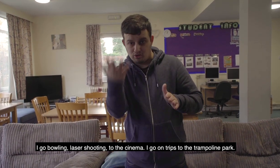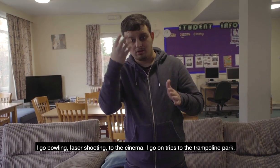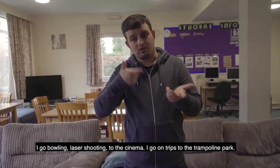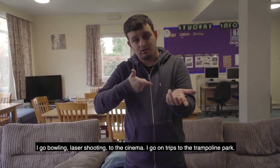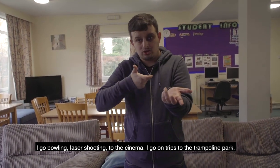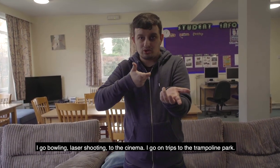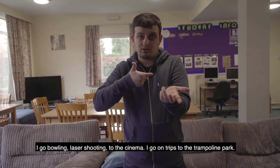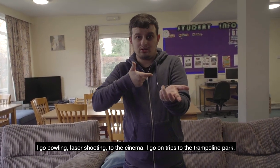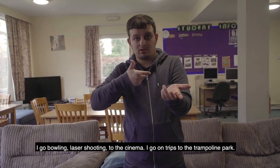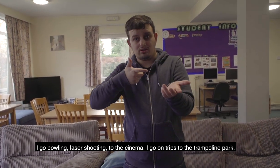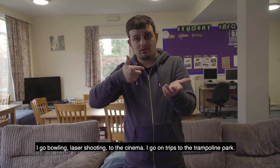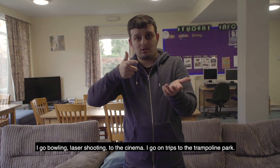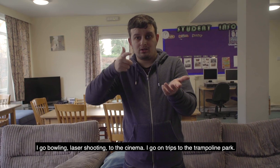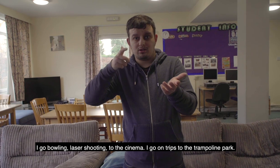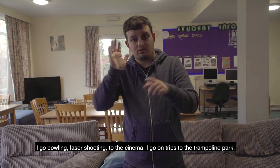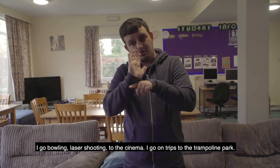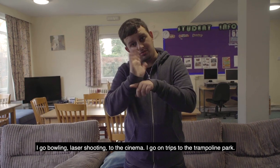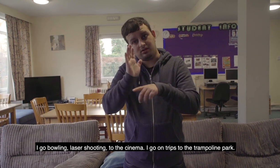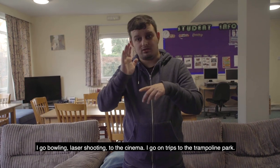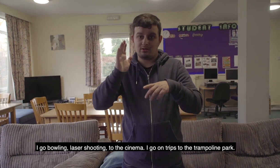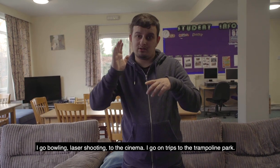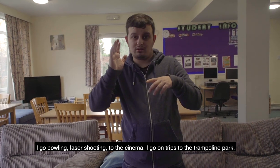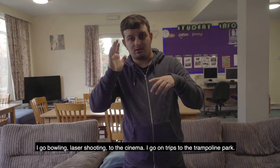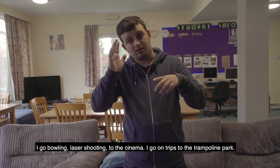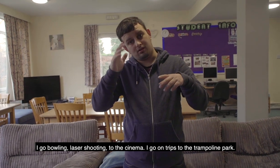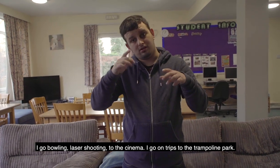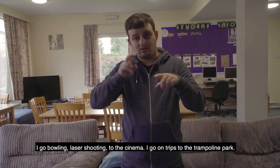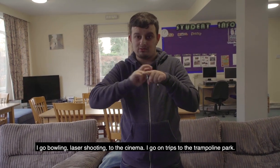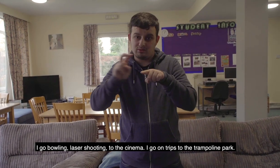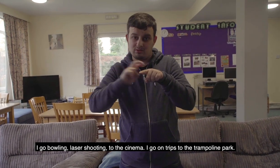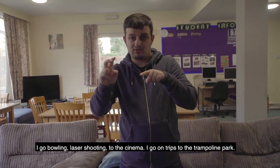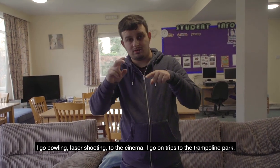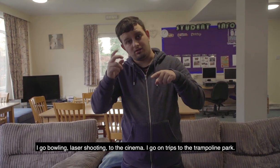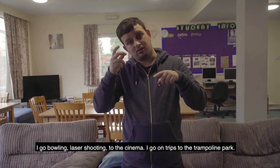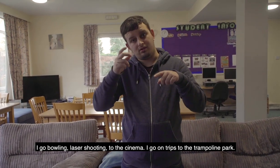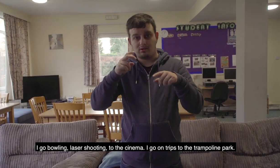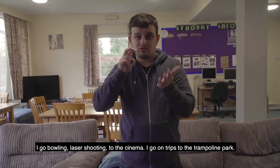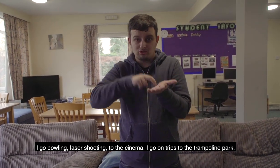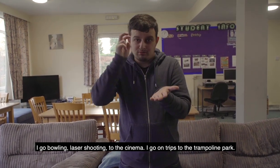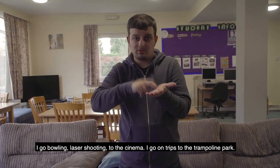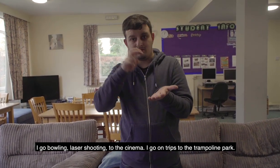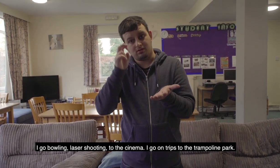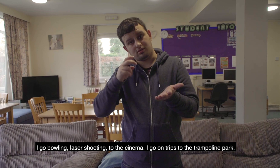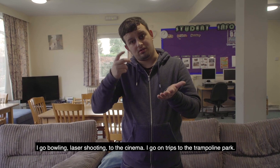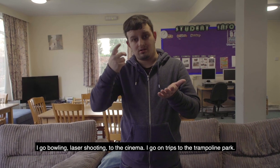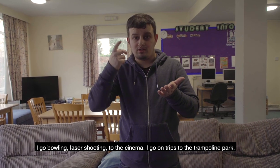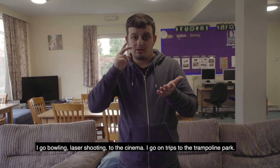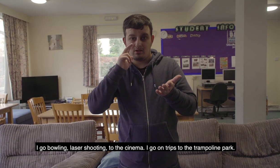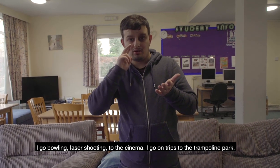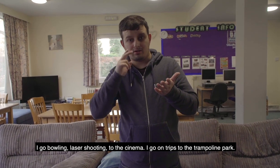I go bowling, laser shooting, to the cinema and I go on trips to the trampoline park.